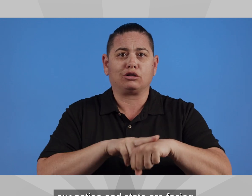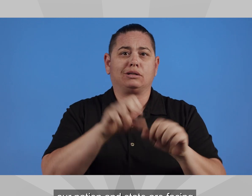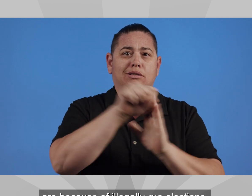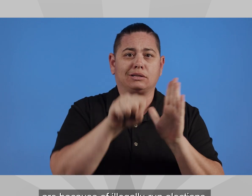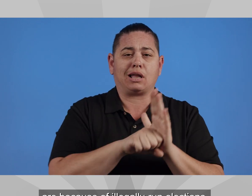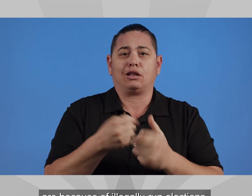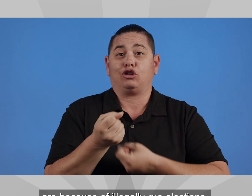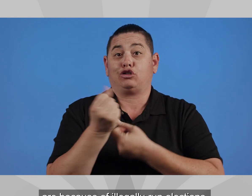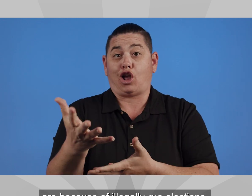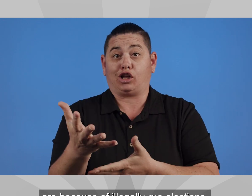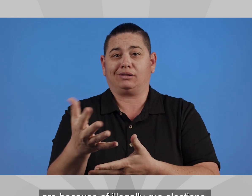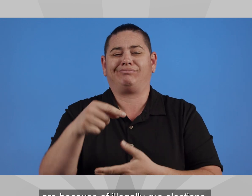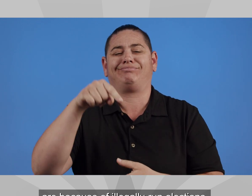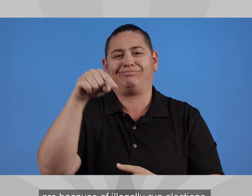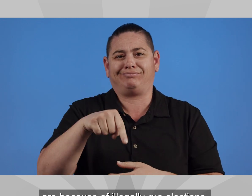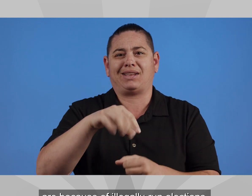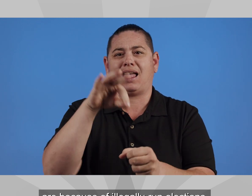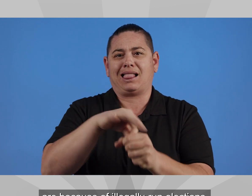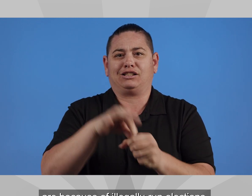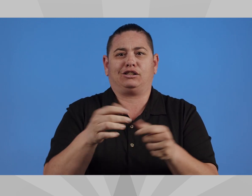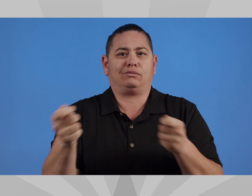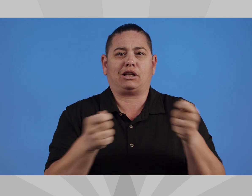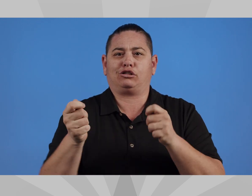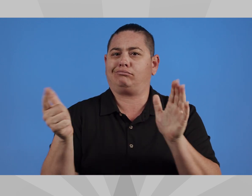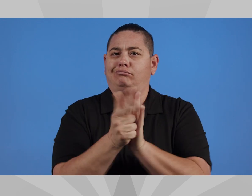facing are because of illegally run elections.